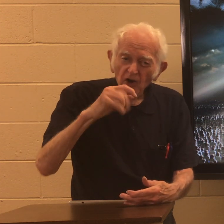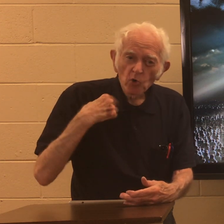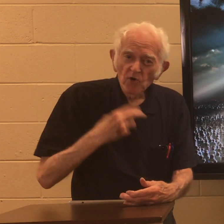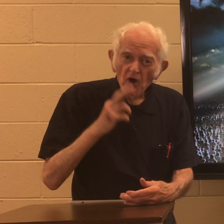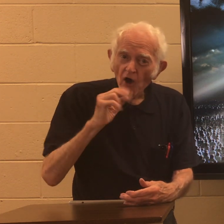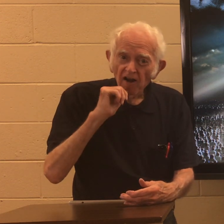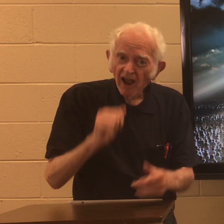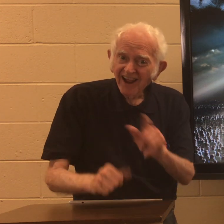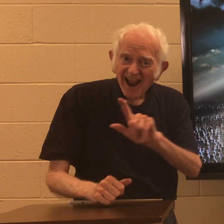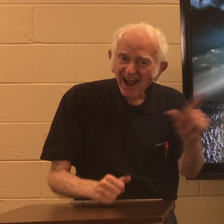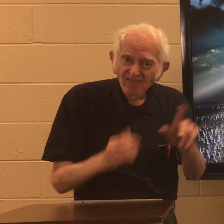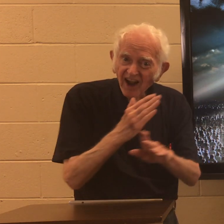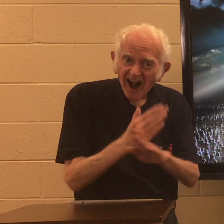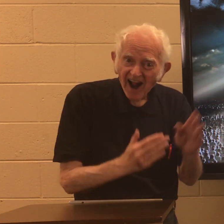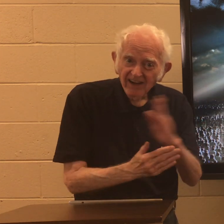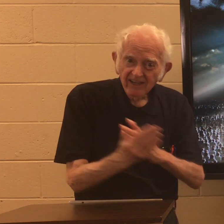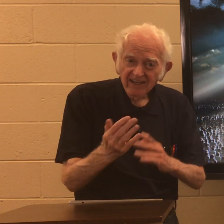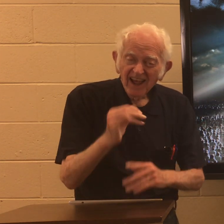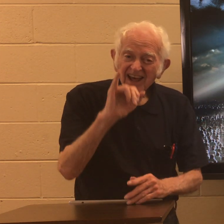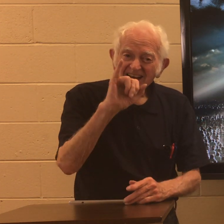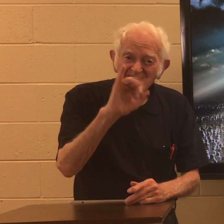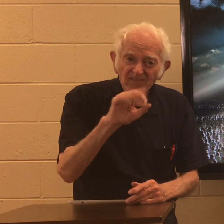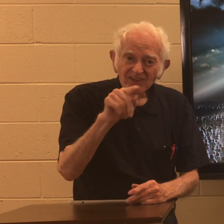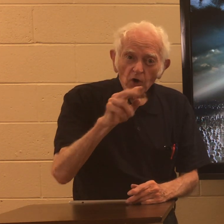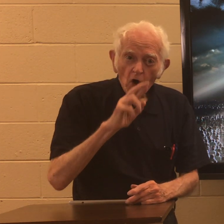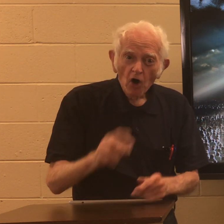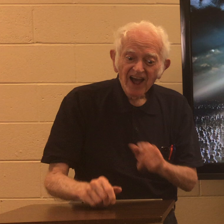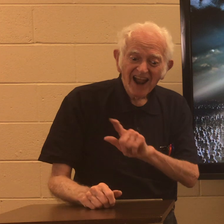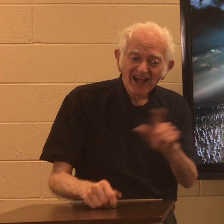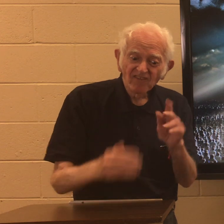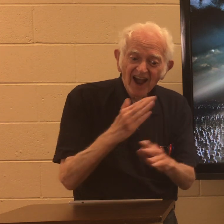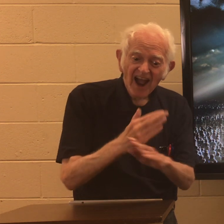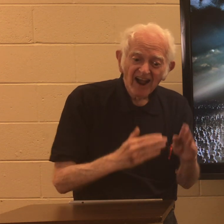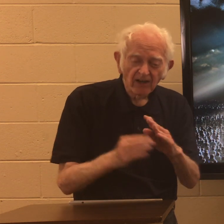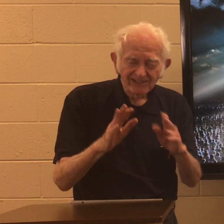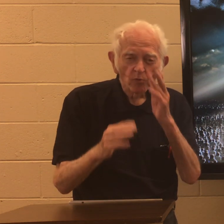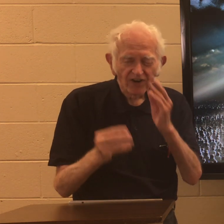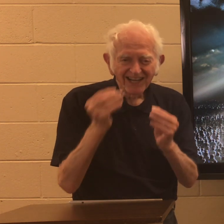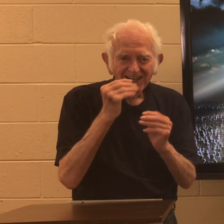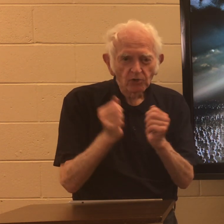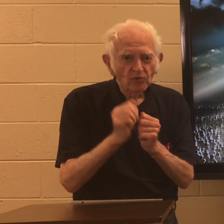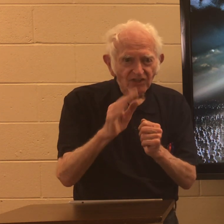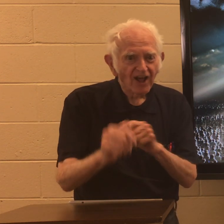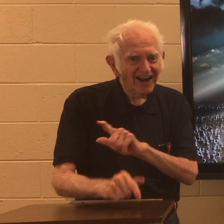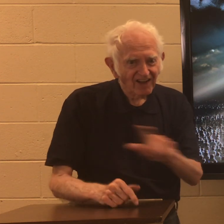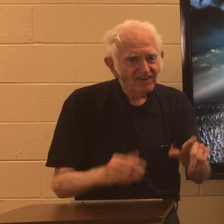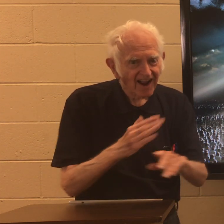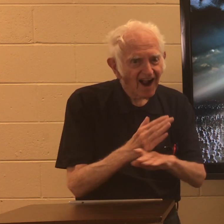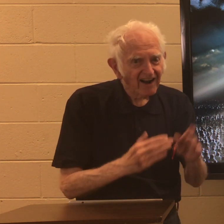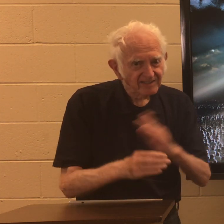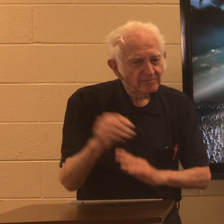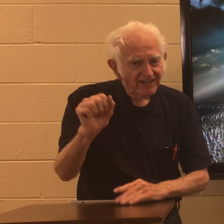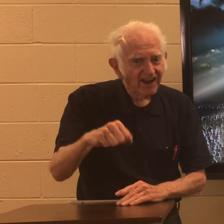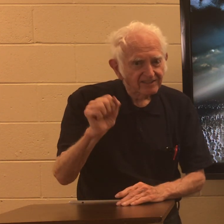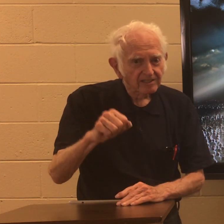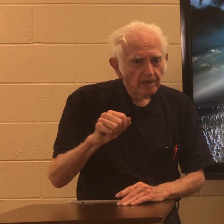If we are not left-handed. If you're left-handed, you'll eat with your left hand. Yes.